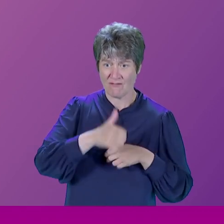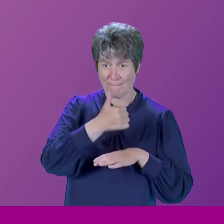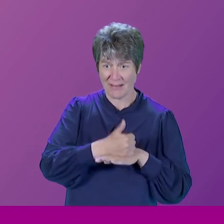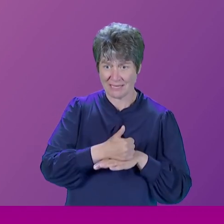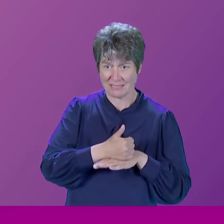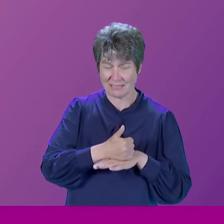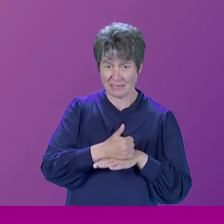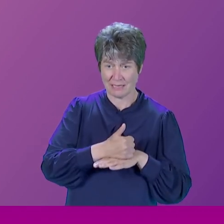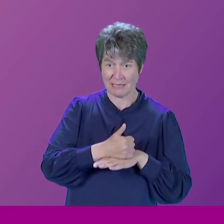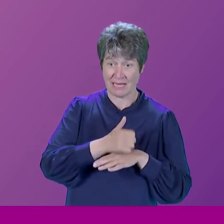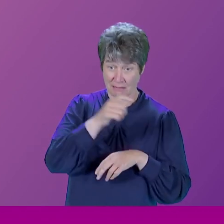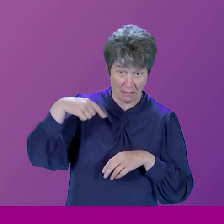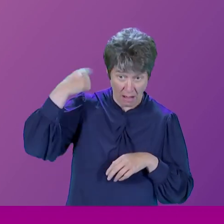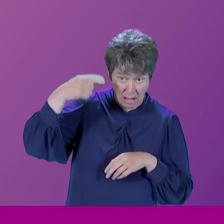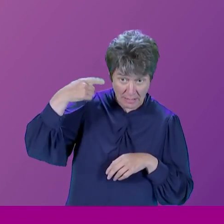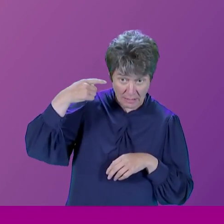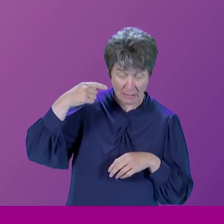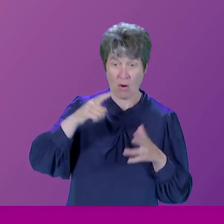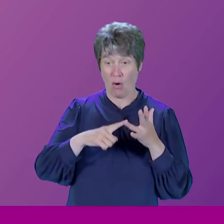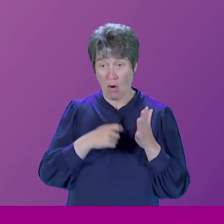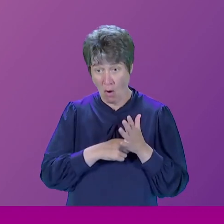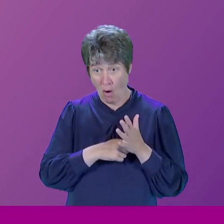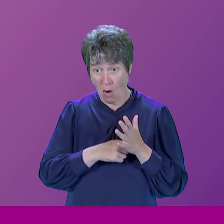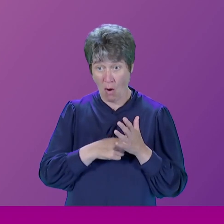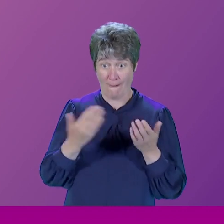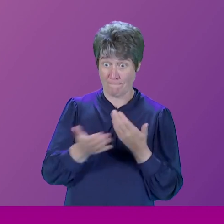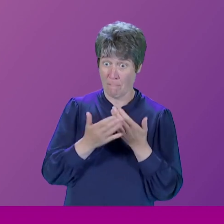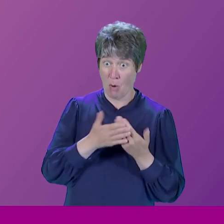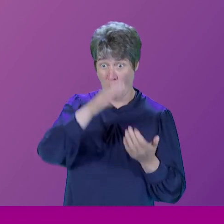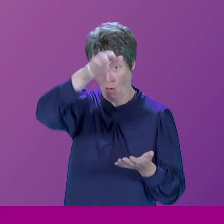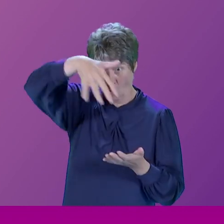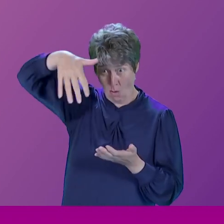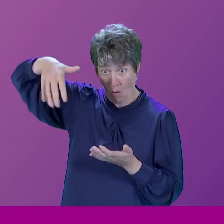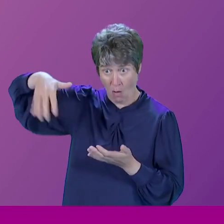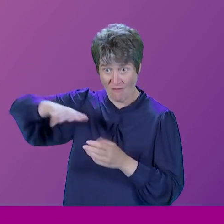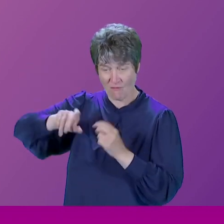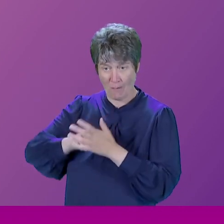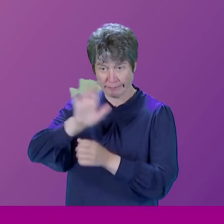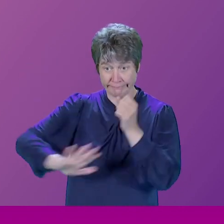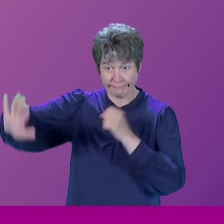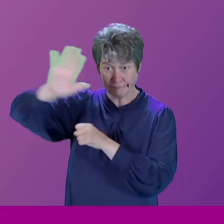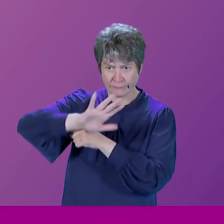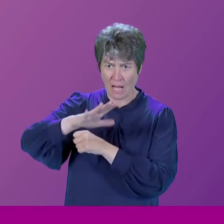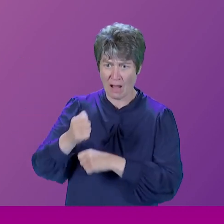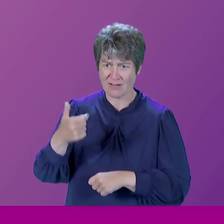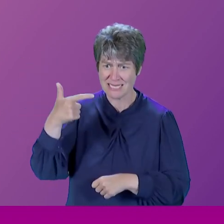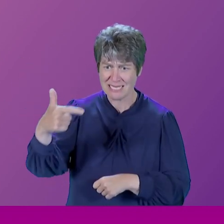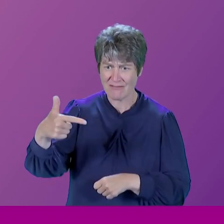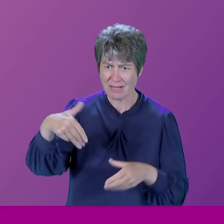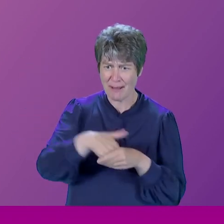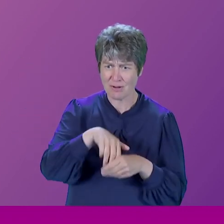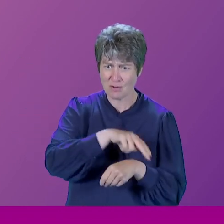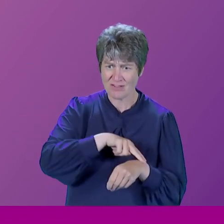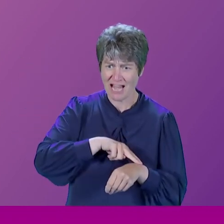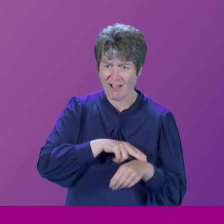if their constituency is London, for which they get, you know, about seven members of staff. And so, you know, on social media,